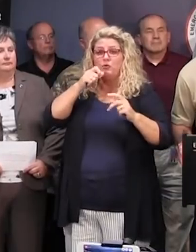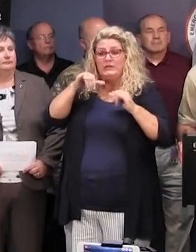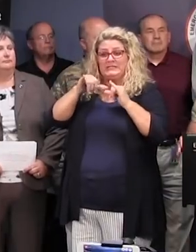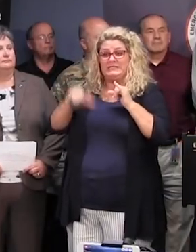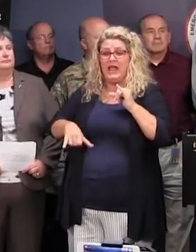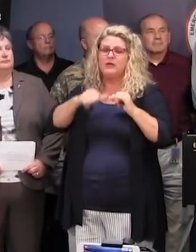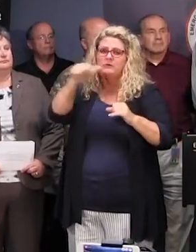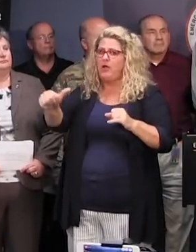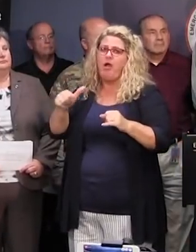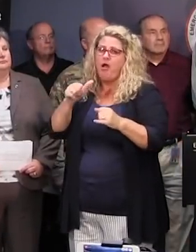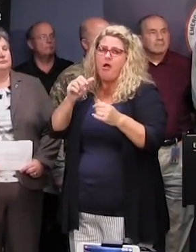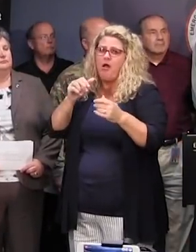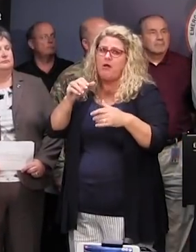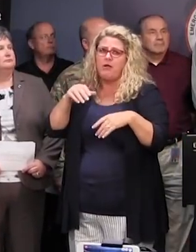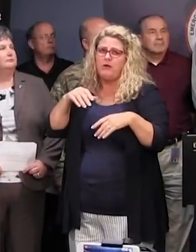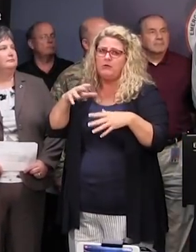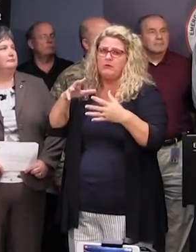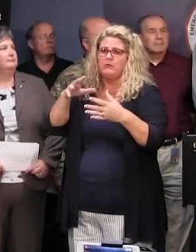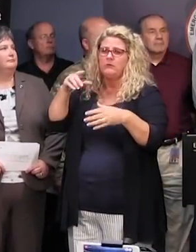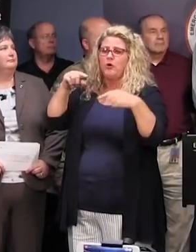Director Wilson, DHEC.